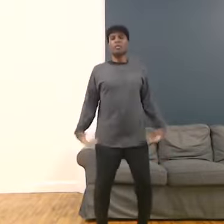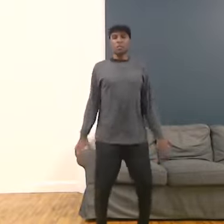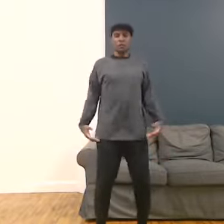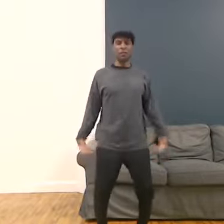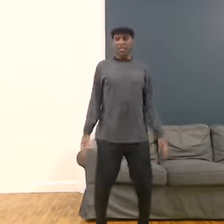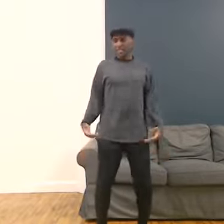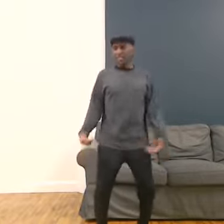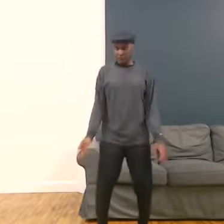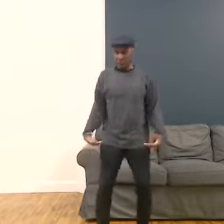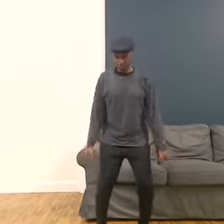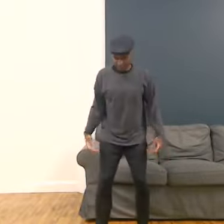into your feet.